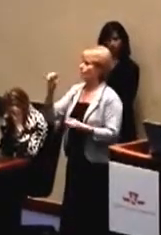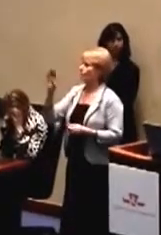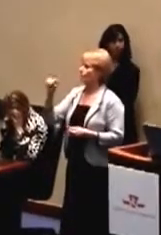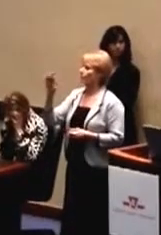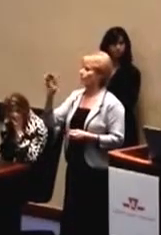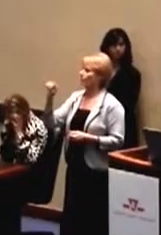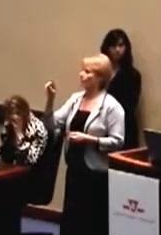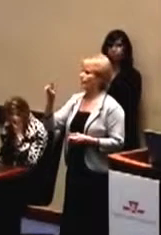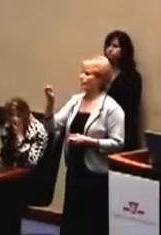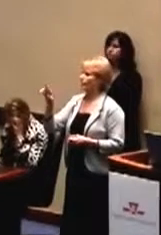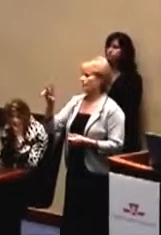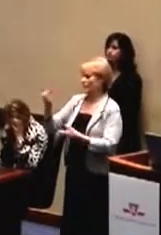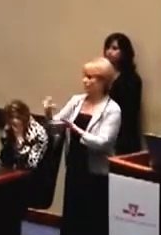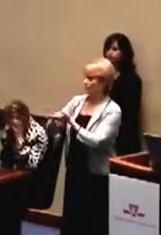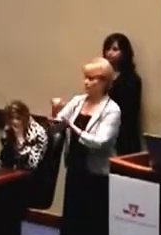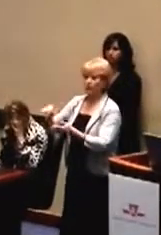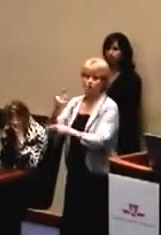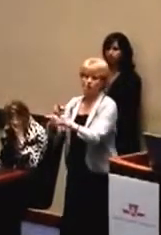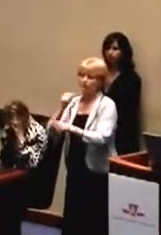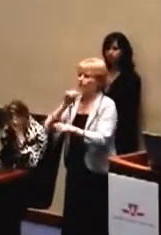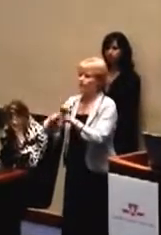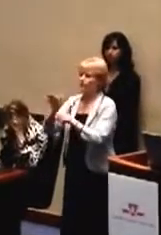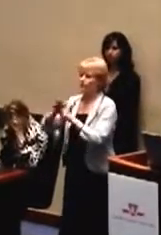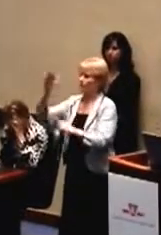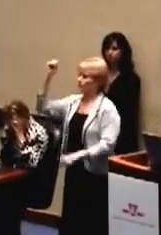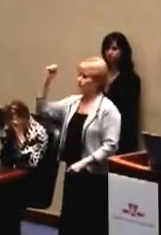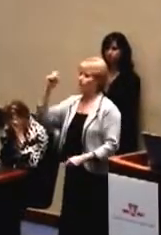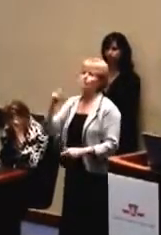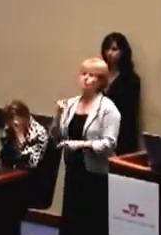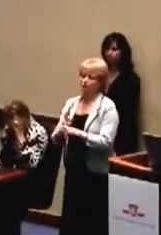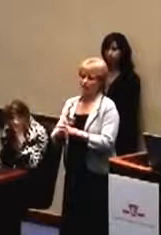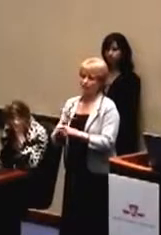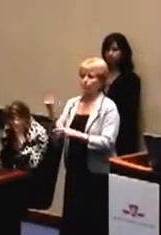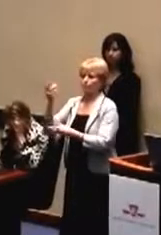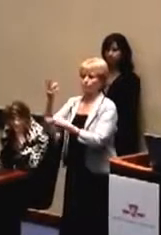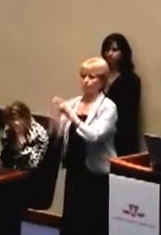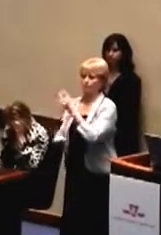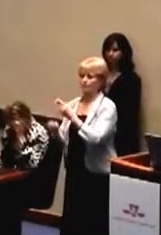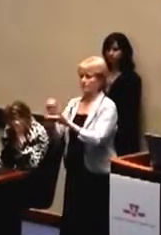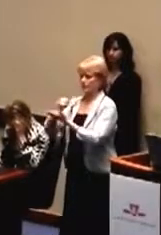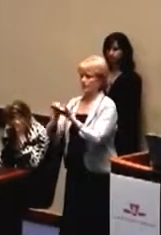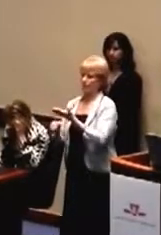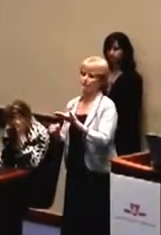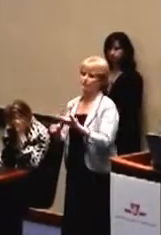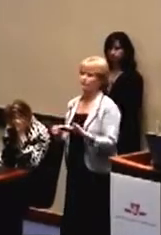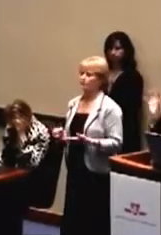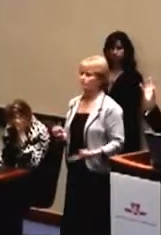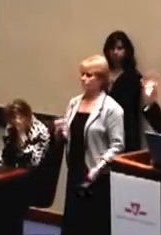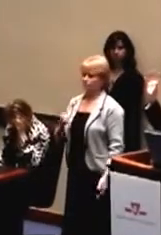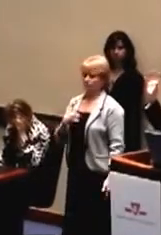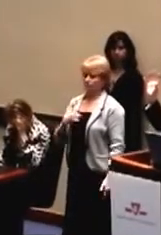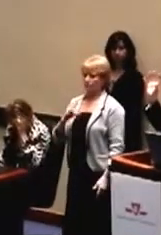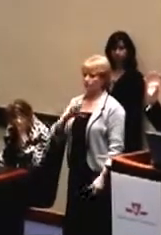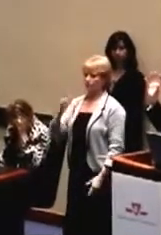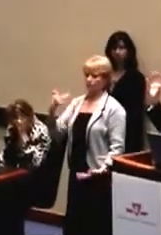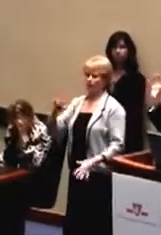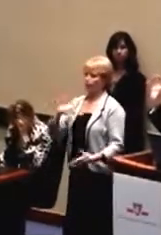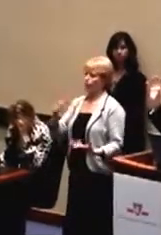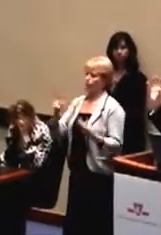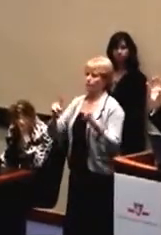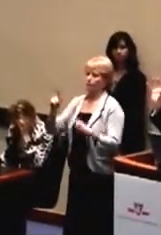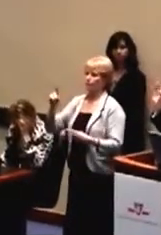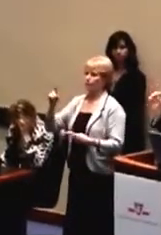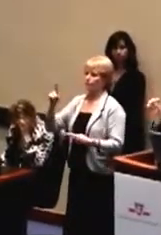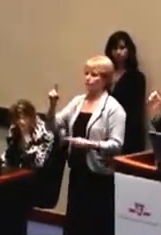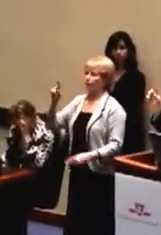how we might fix that. You're right, there's not enough handholds on them. That is an admission of the design. And I don't like to see people hanging on to the